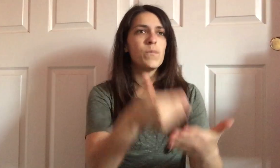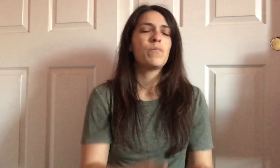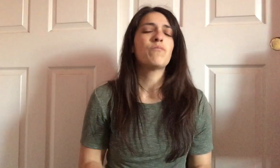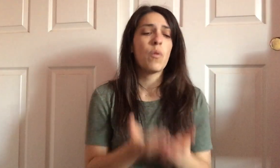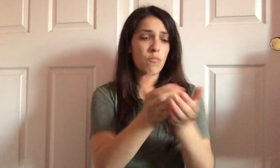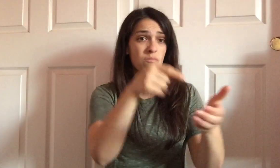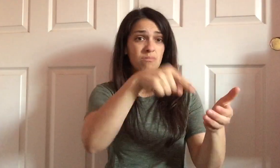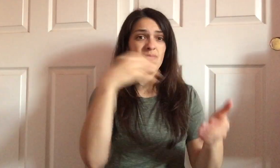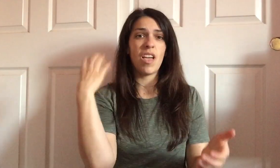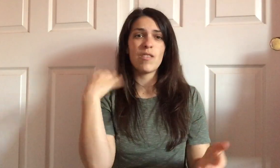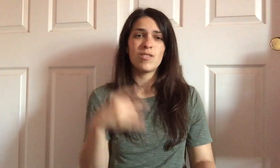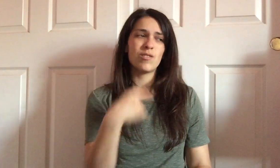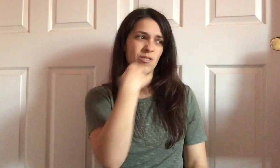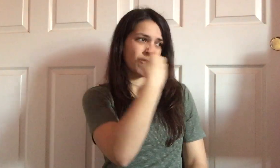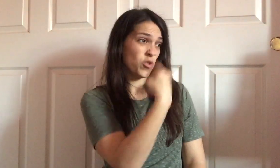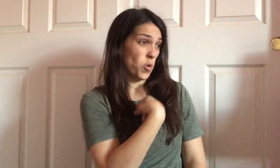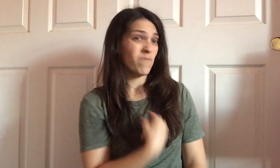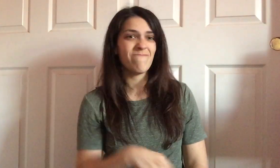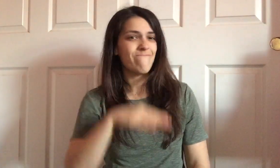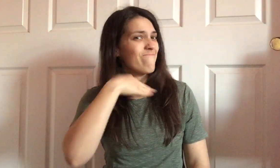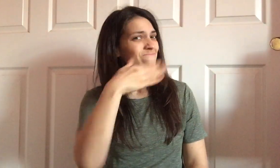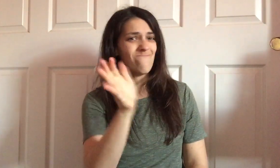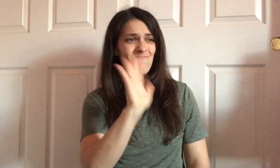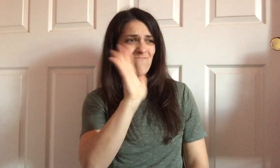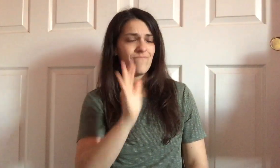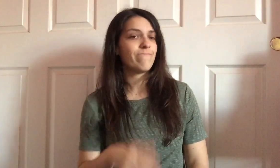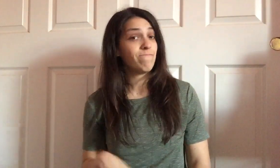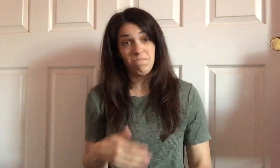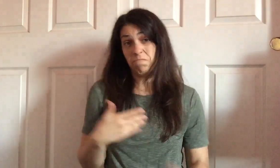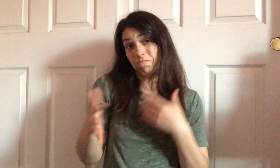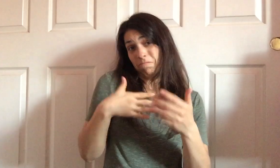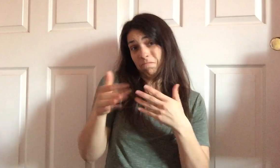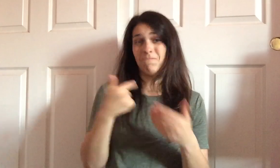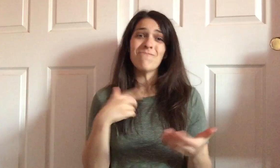to Dublin White for all the rap.